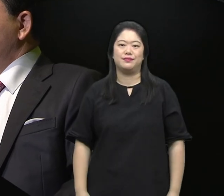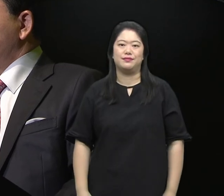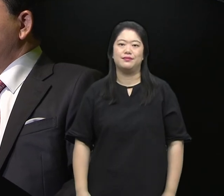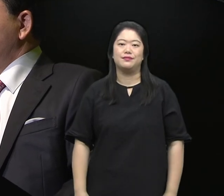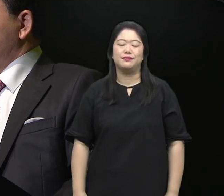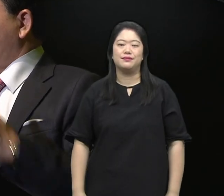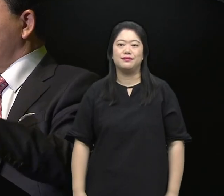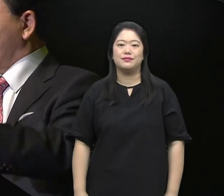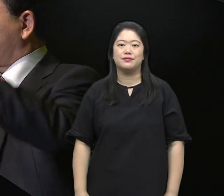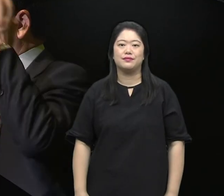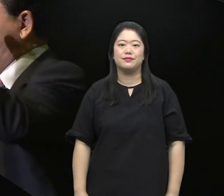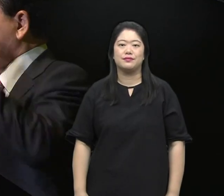tonight